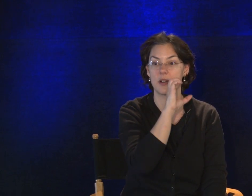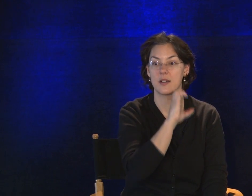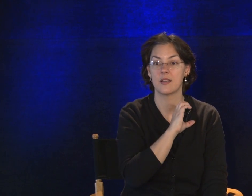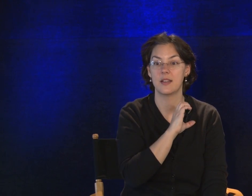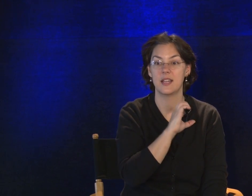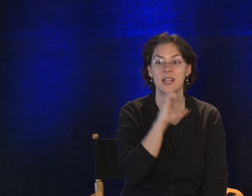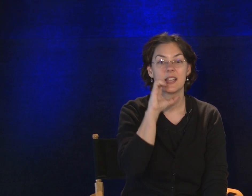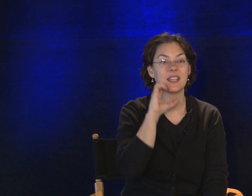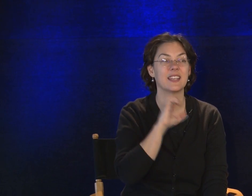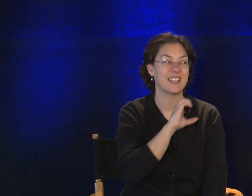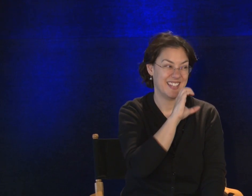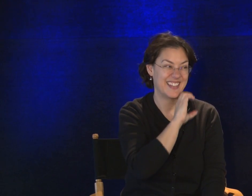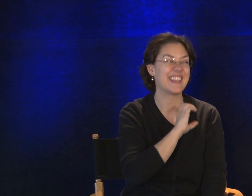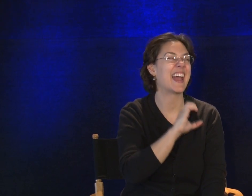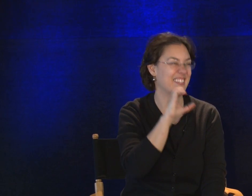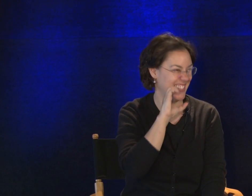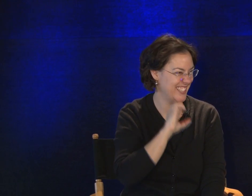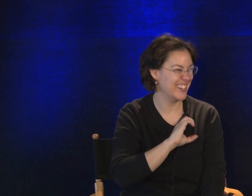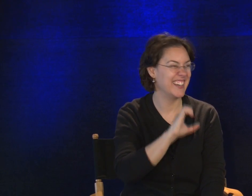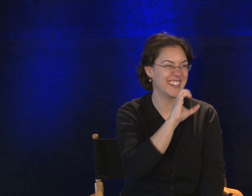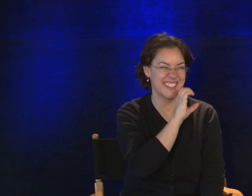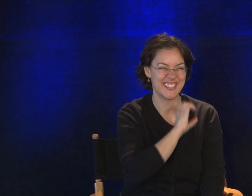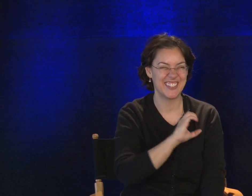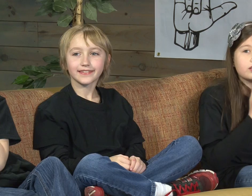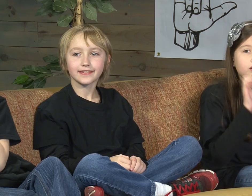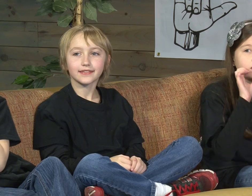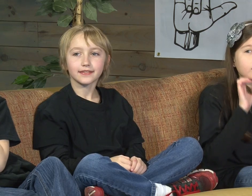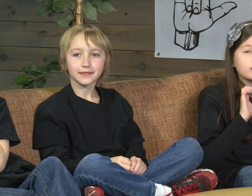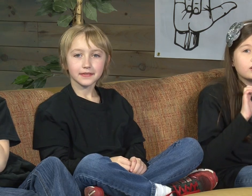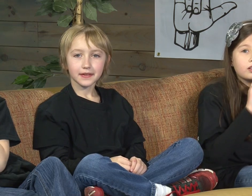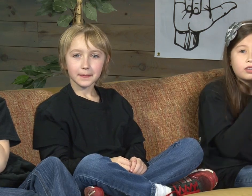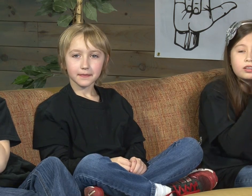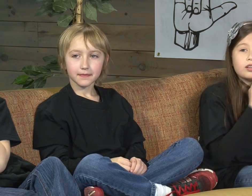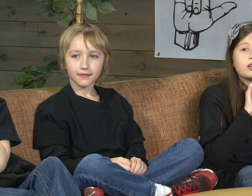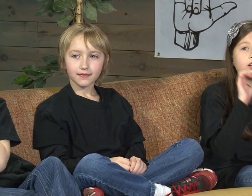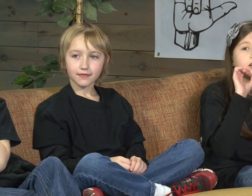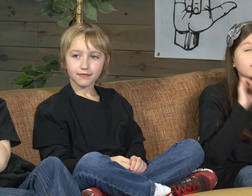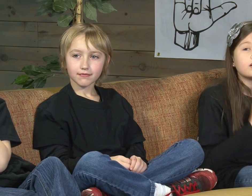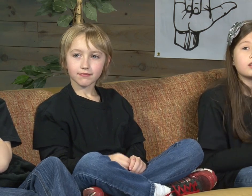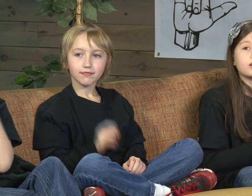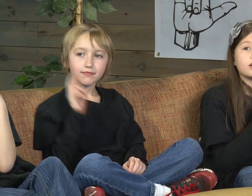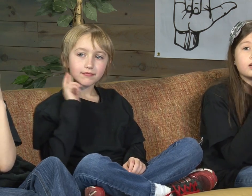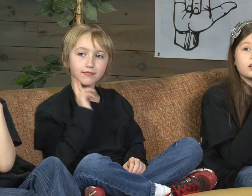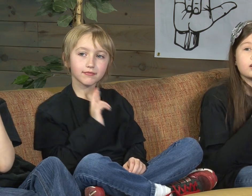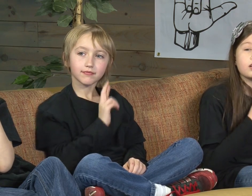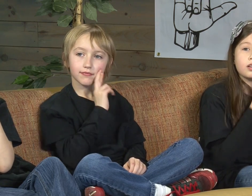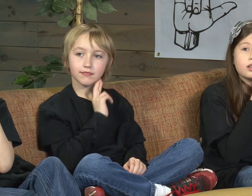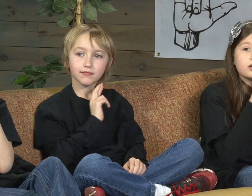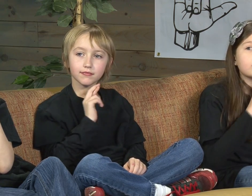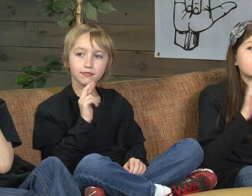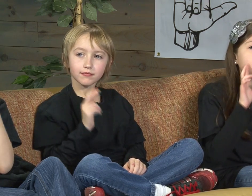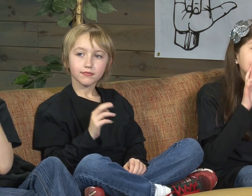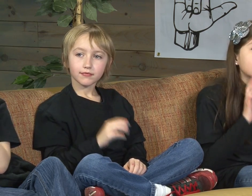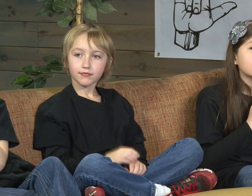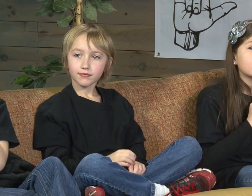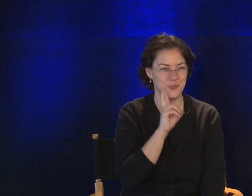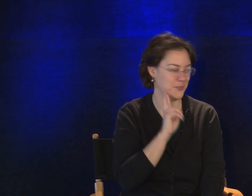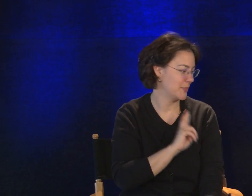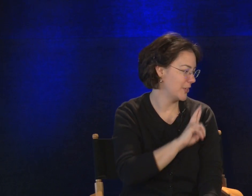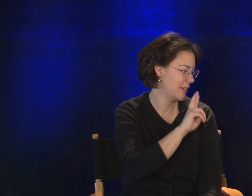cafeteria. Good job, Landon. Cafeteria. With an R. Restaurant. Good.